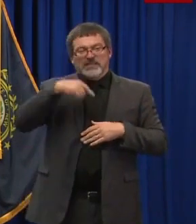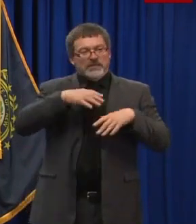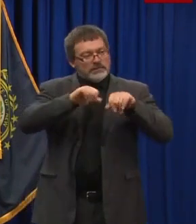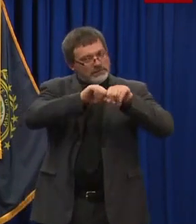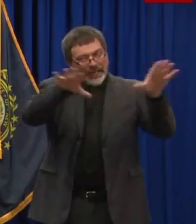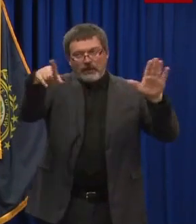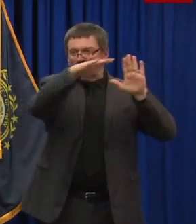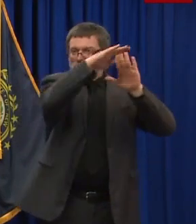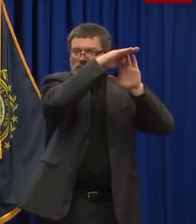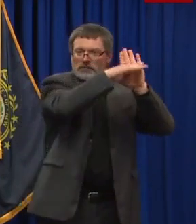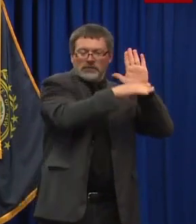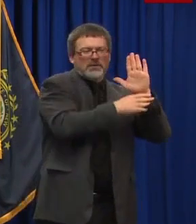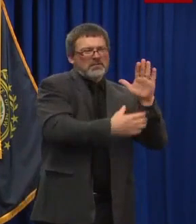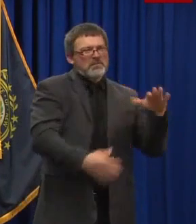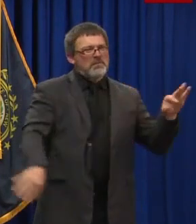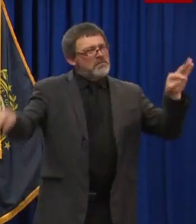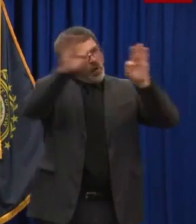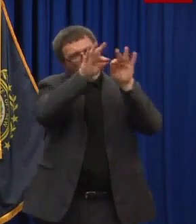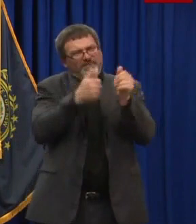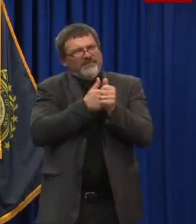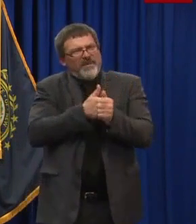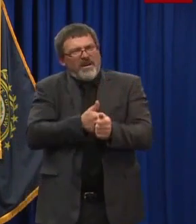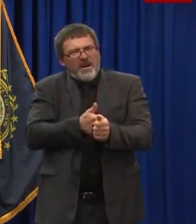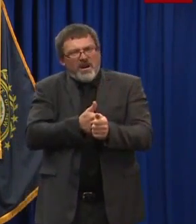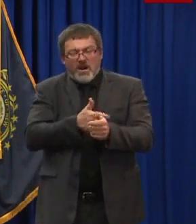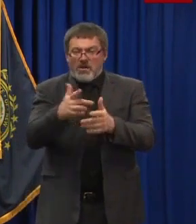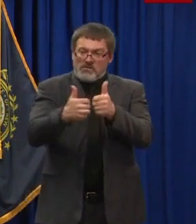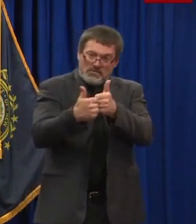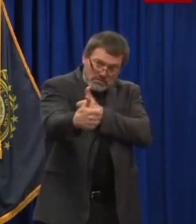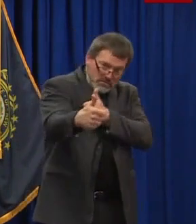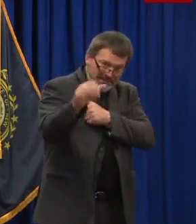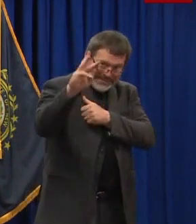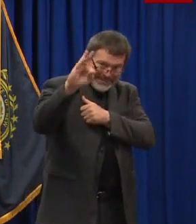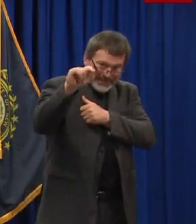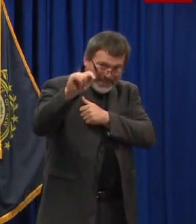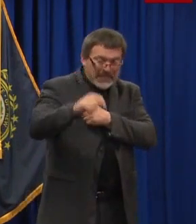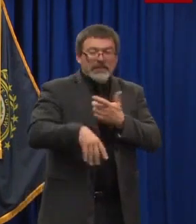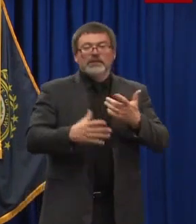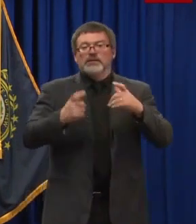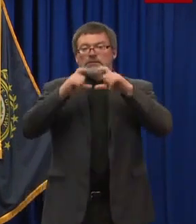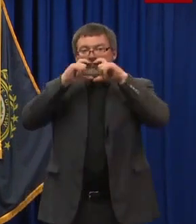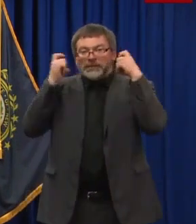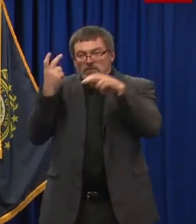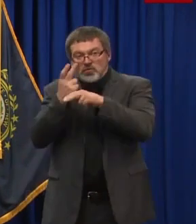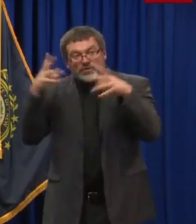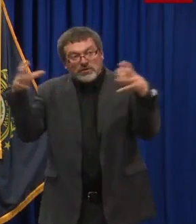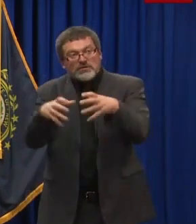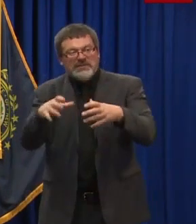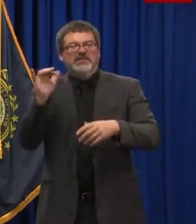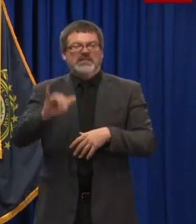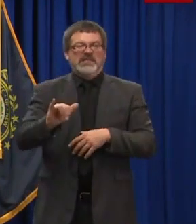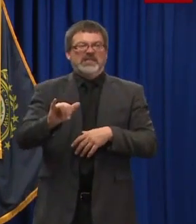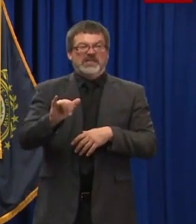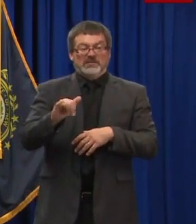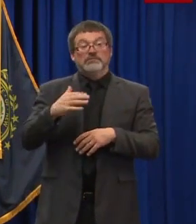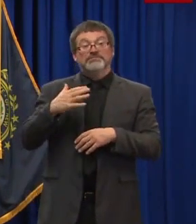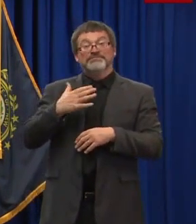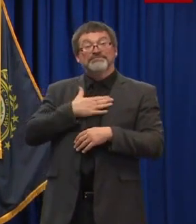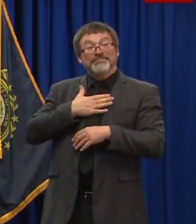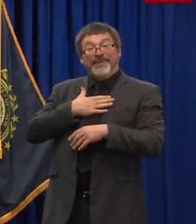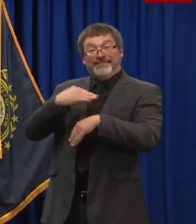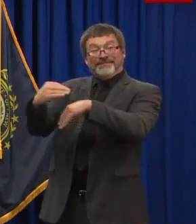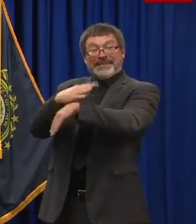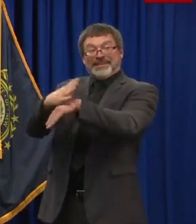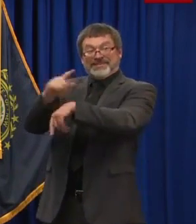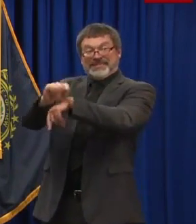for their industry. So our hats off again to the task force, the reopen New Hampshire task force has done a great job providing those individual guidelines